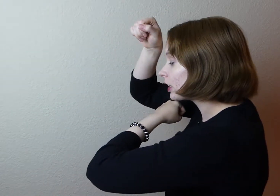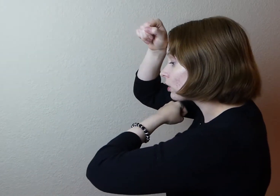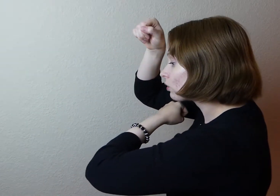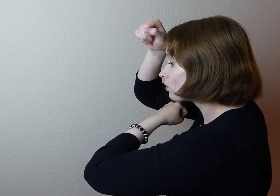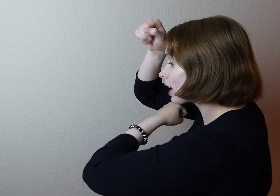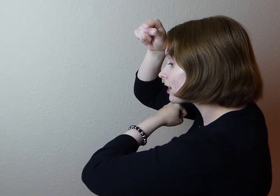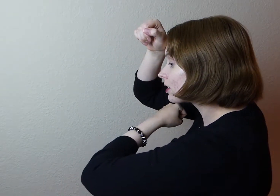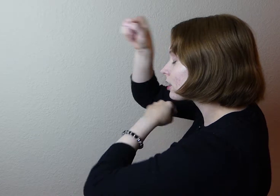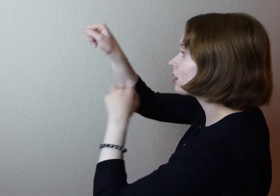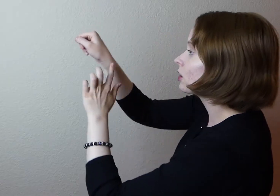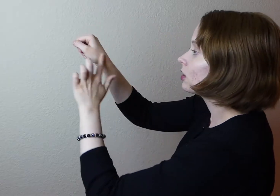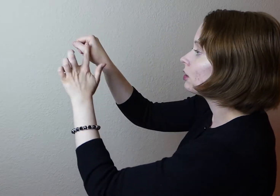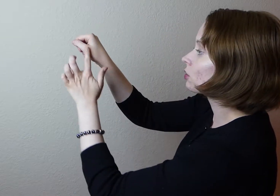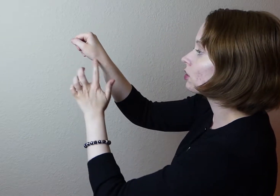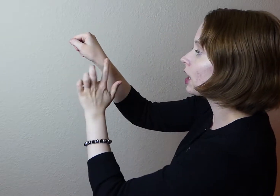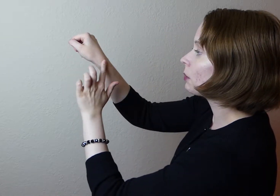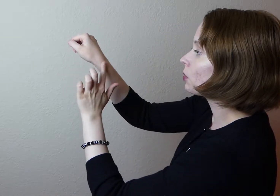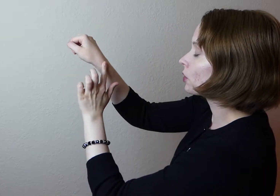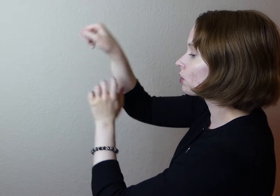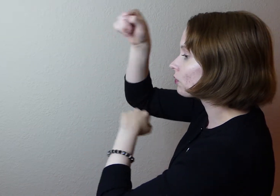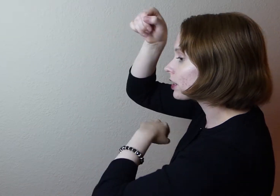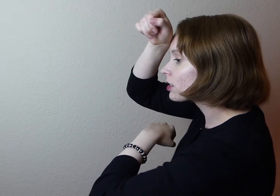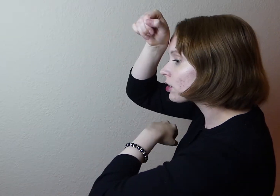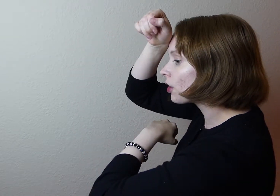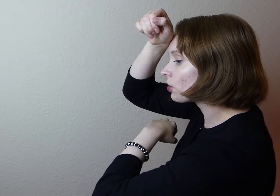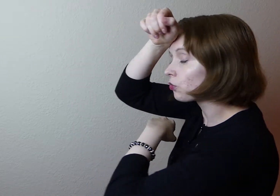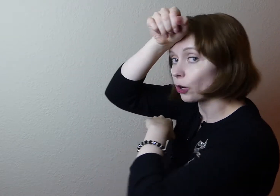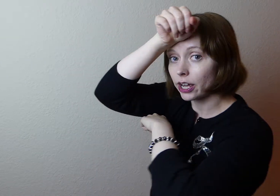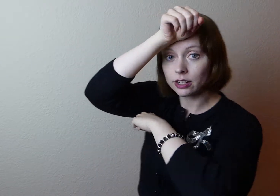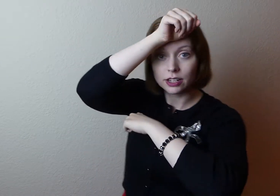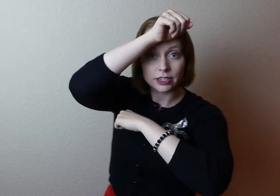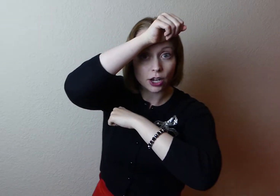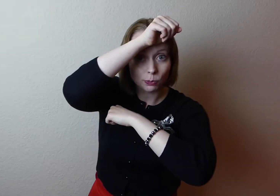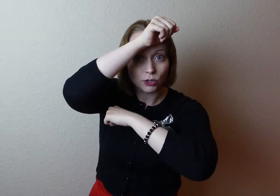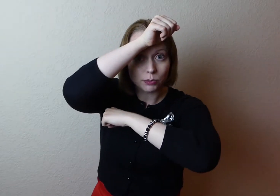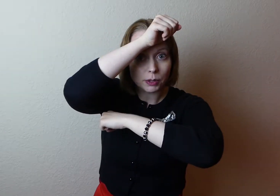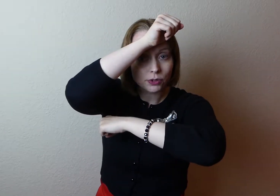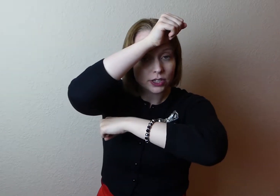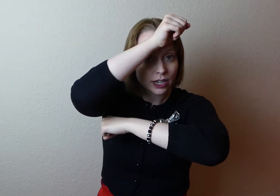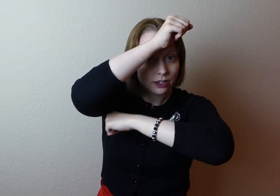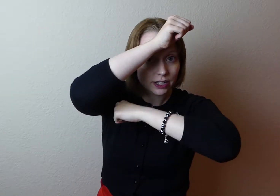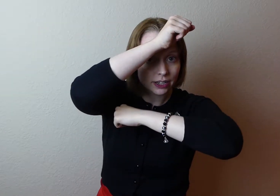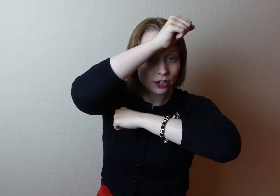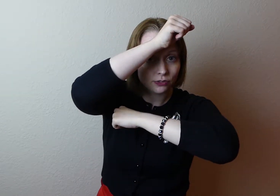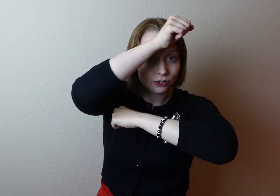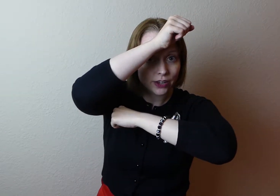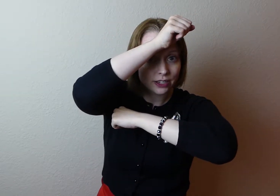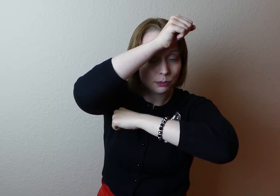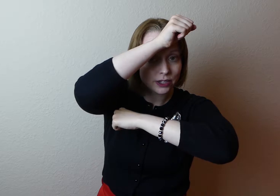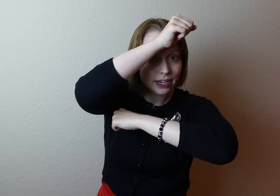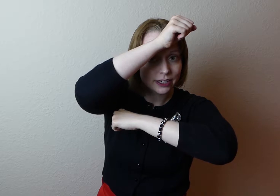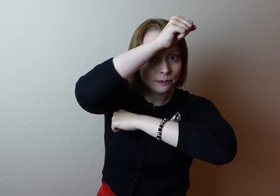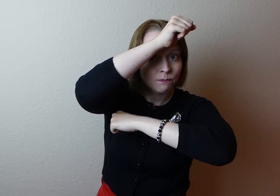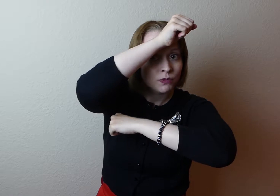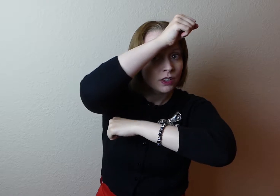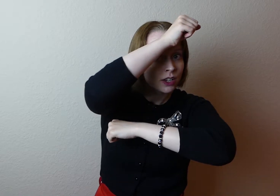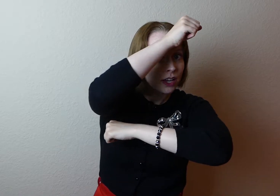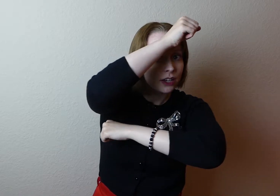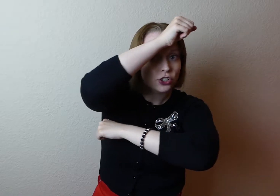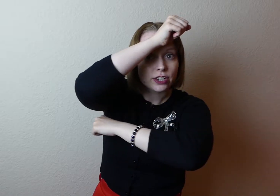rest your thumb or your wrist on your forehead to help you remember to take care of your face and protect it. And just